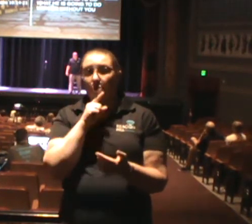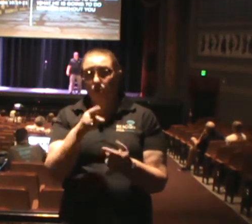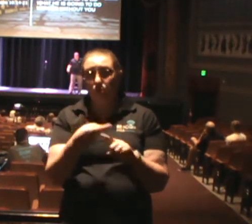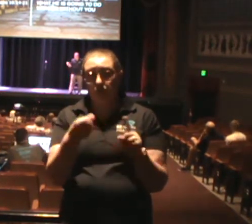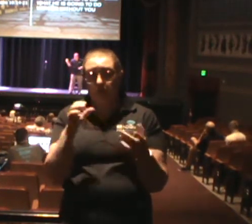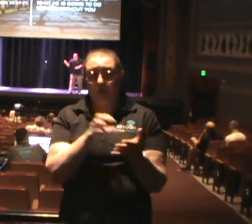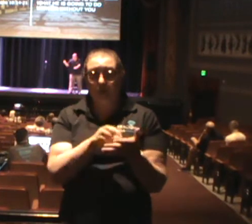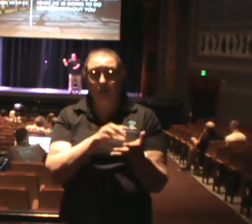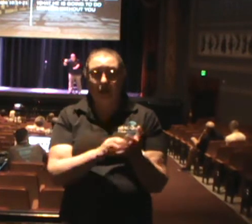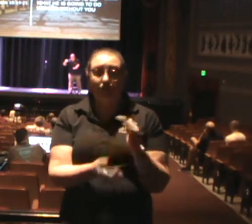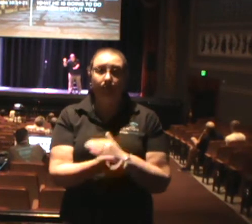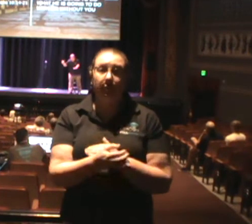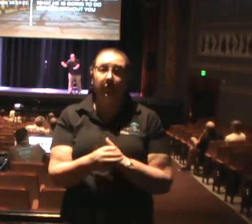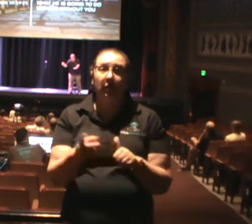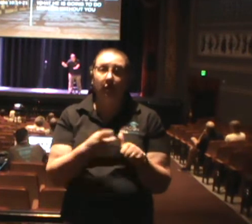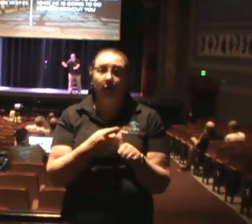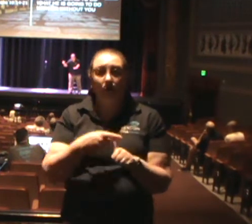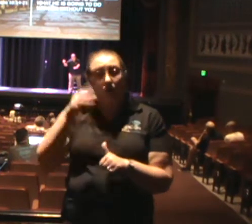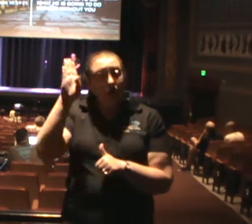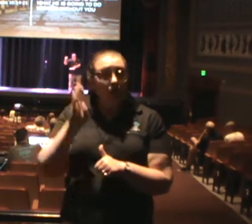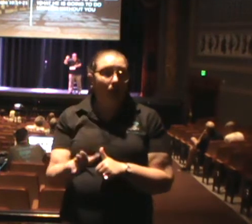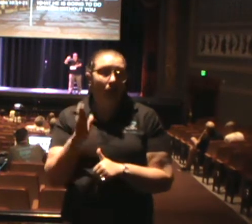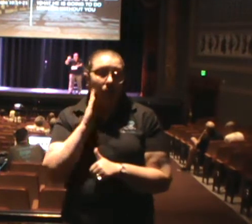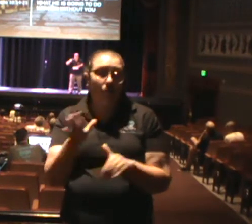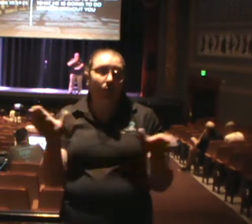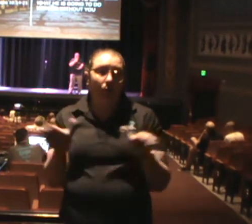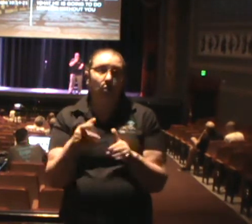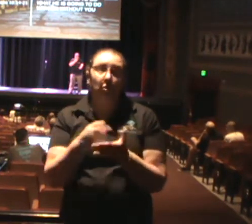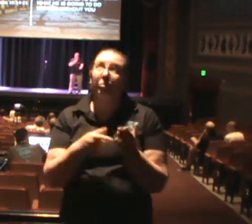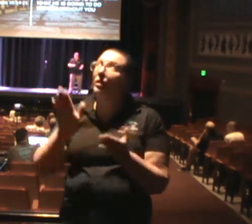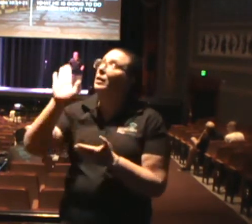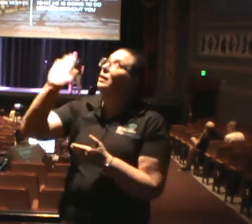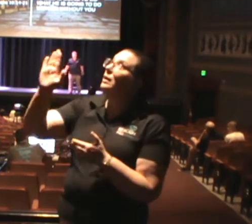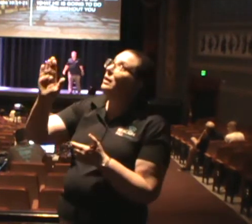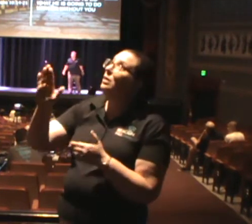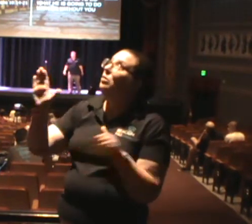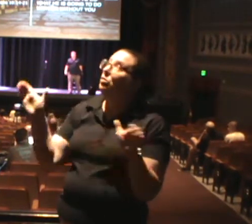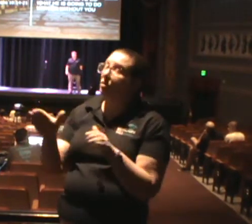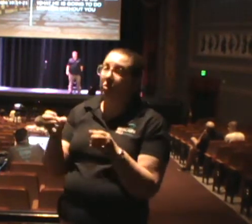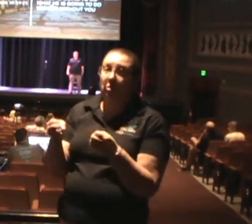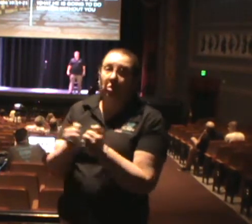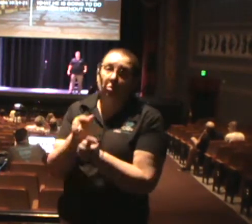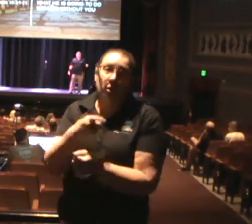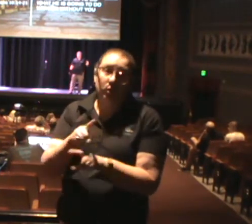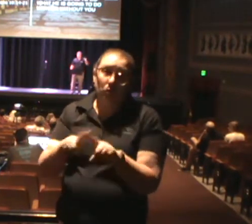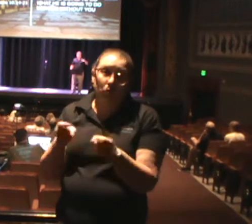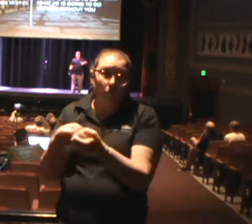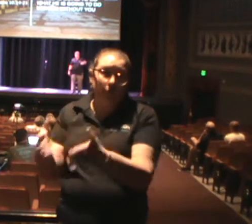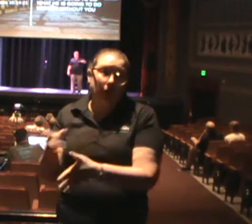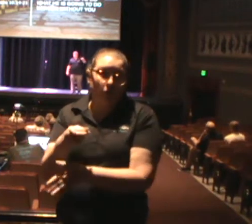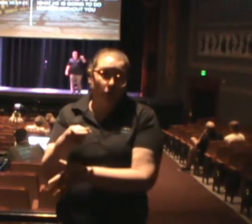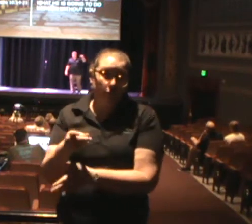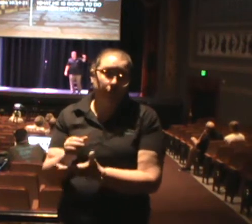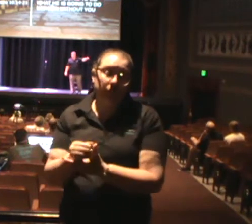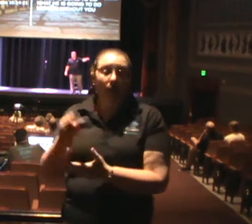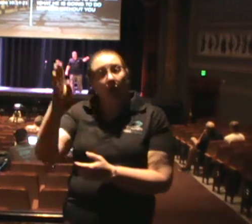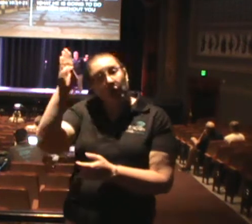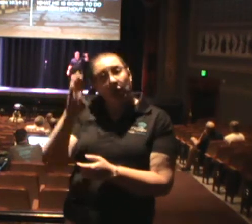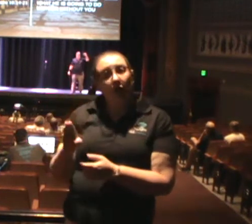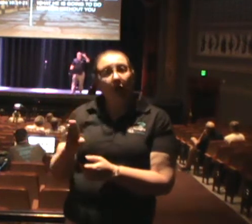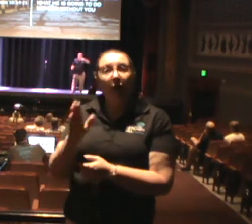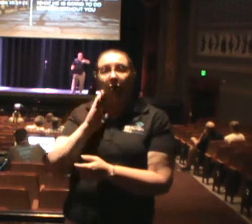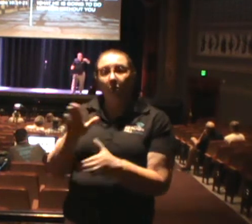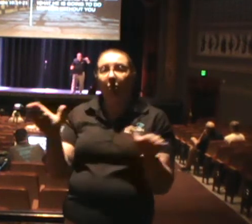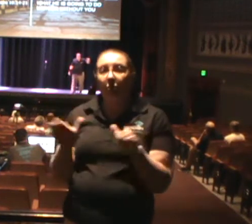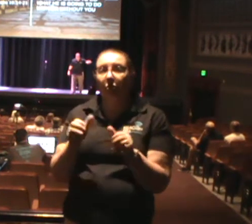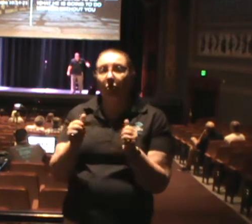this. That God is going to do what he is going to do with or without you. God is going to do what he is going